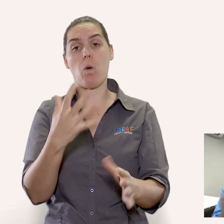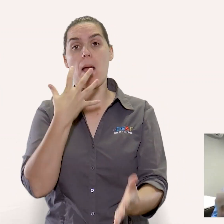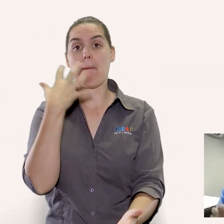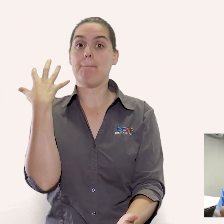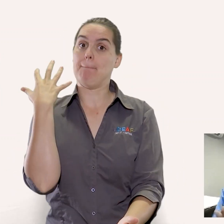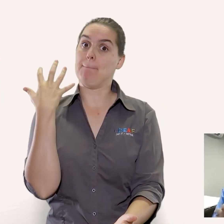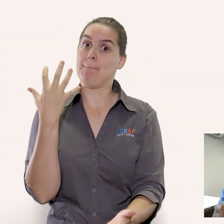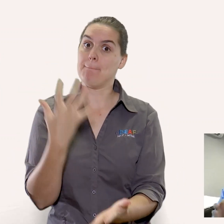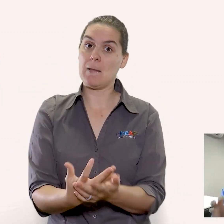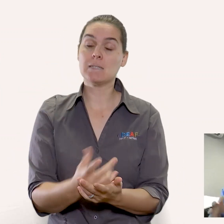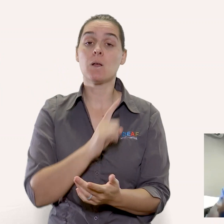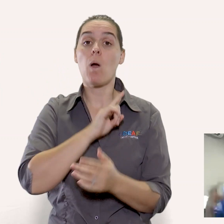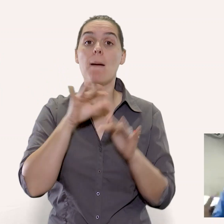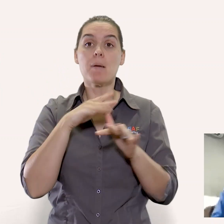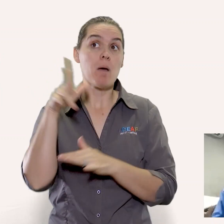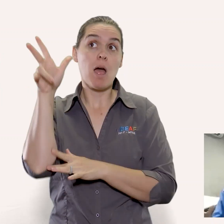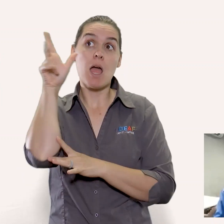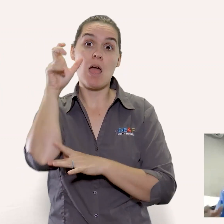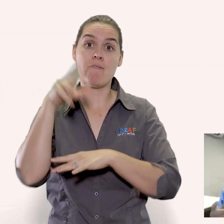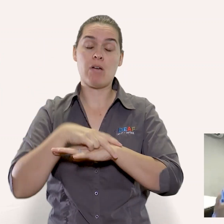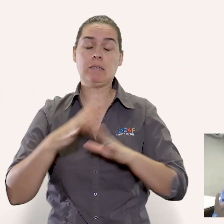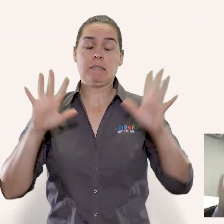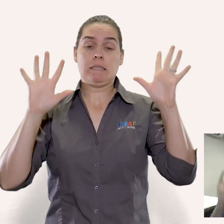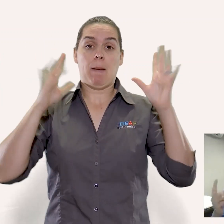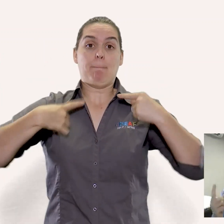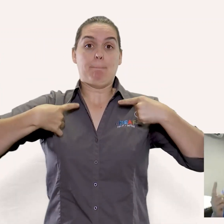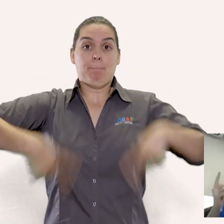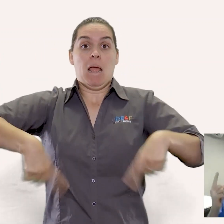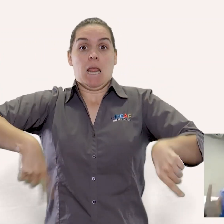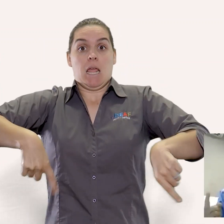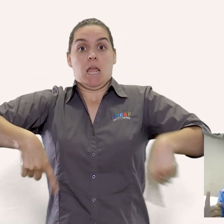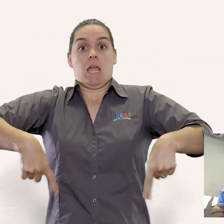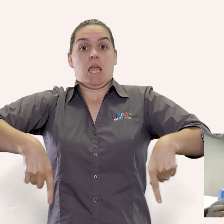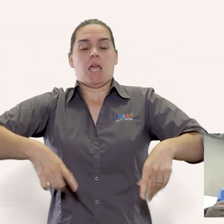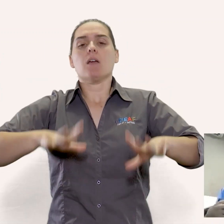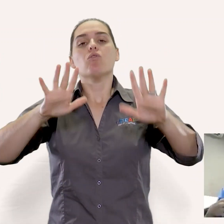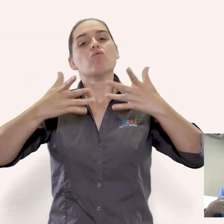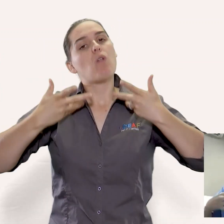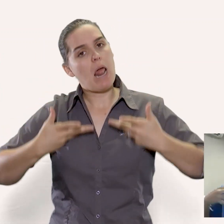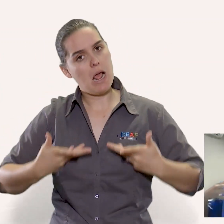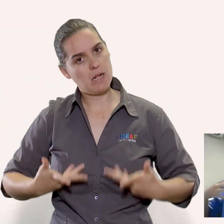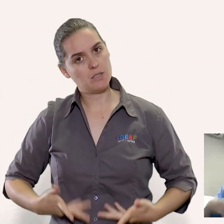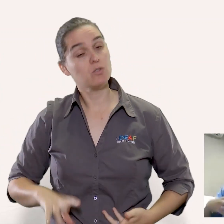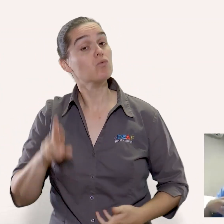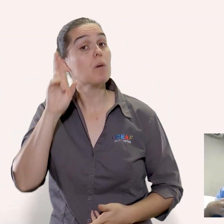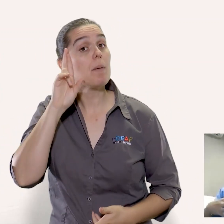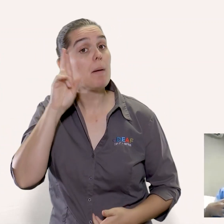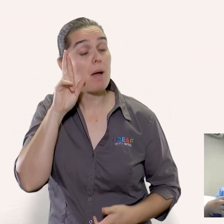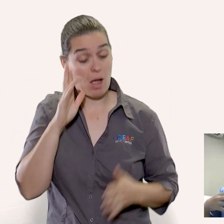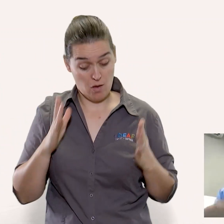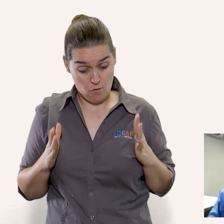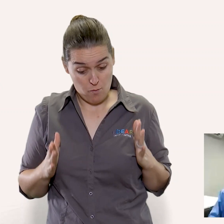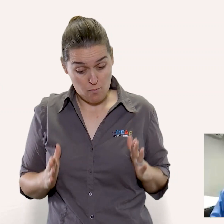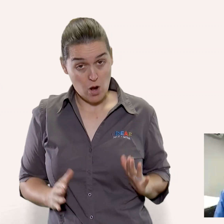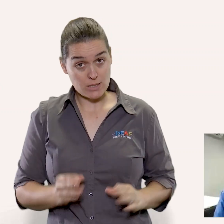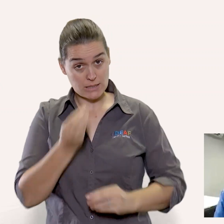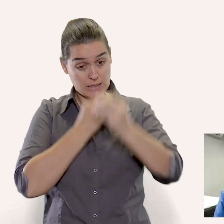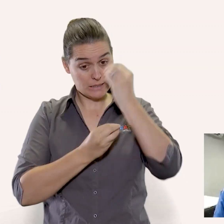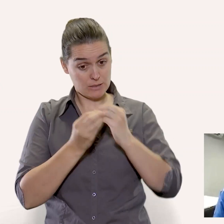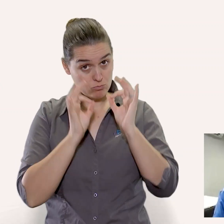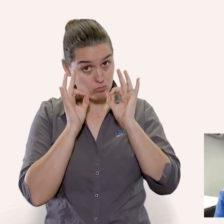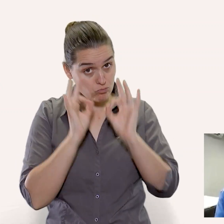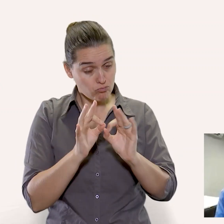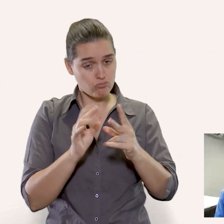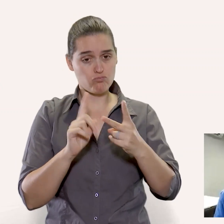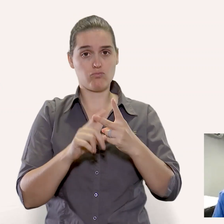become so hysteric when we hear about these viruses but the first thing you need to realize is that a human body that is fed correctly